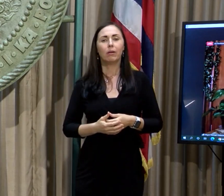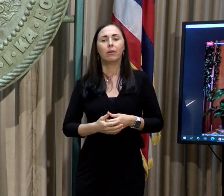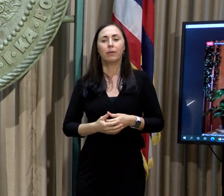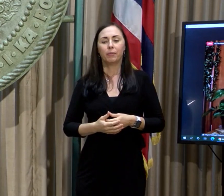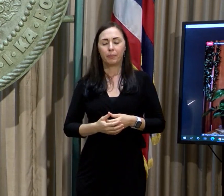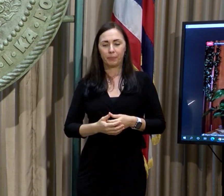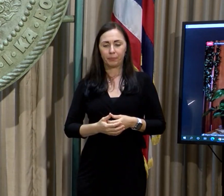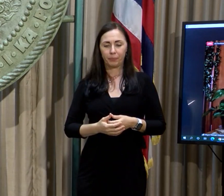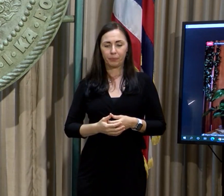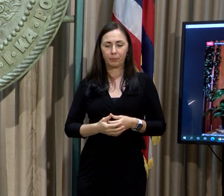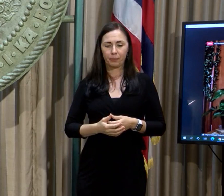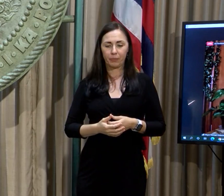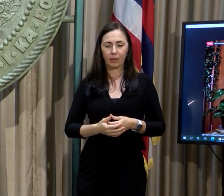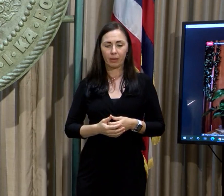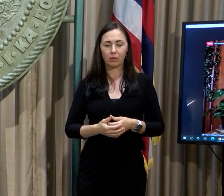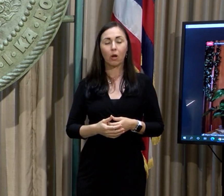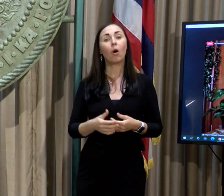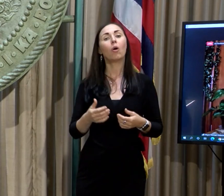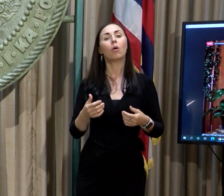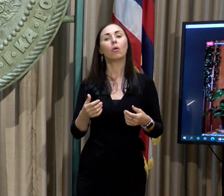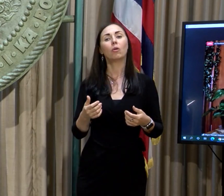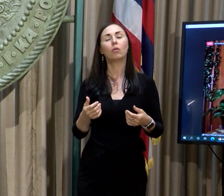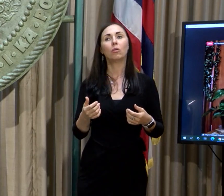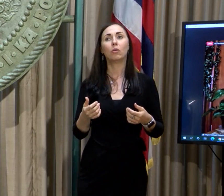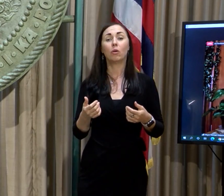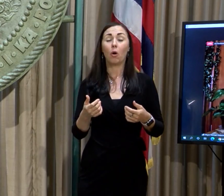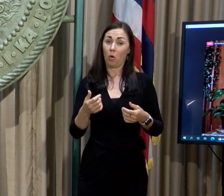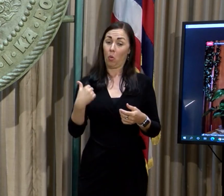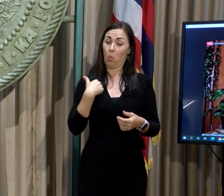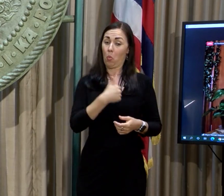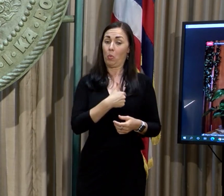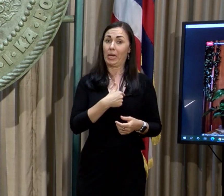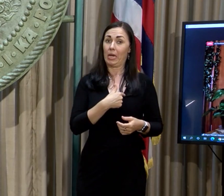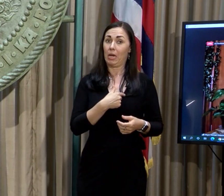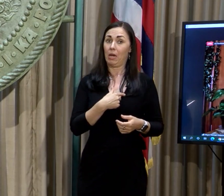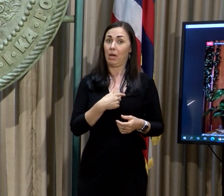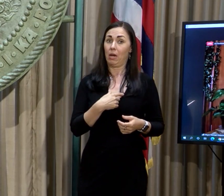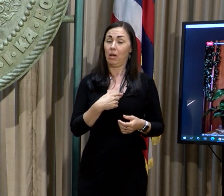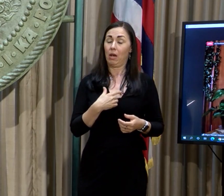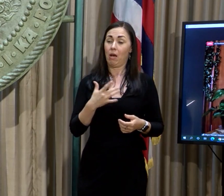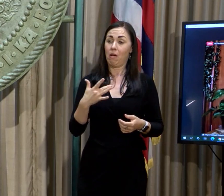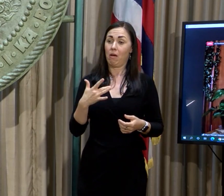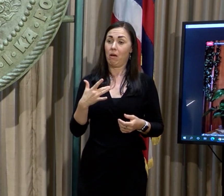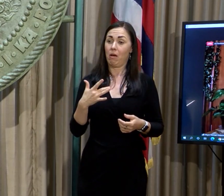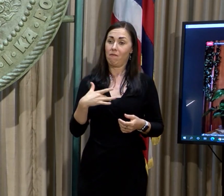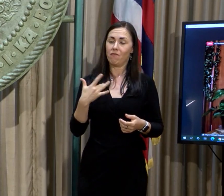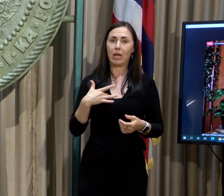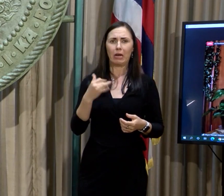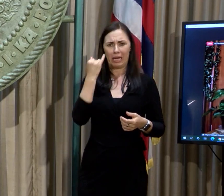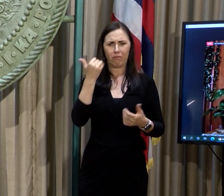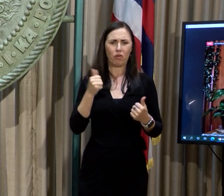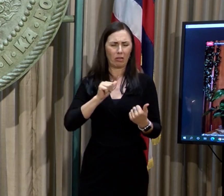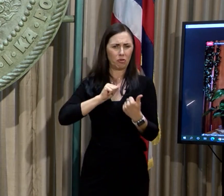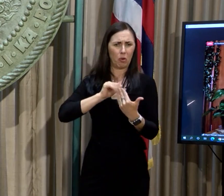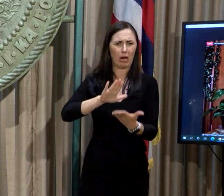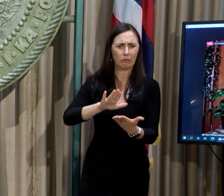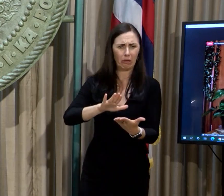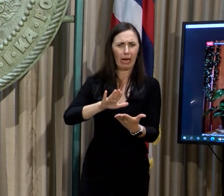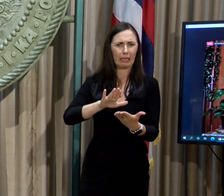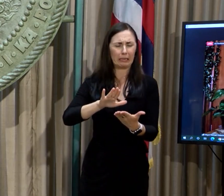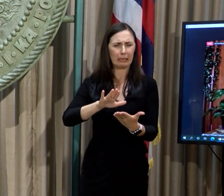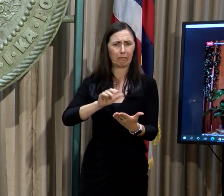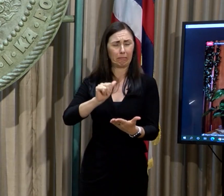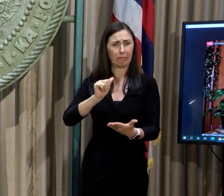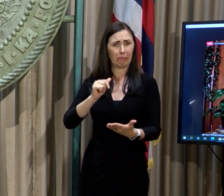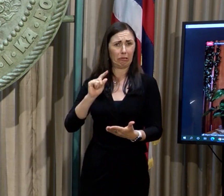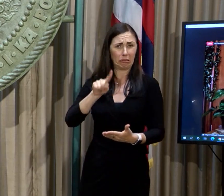that trying to litigate this issue by ourselves would be very expensive. And so,